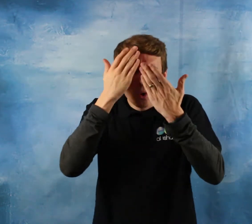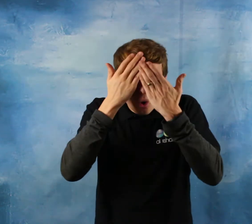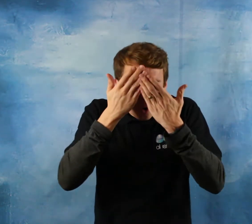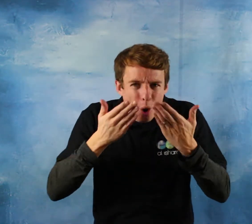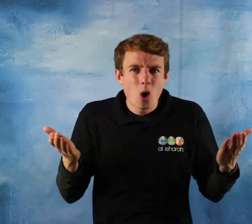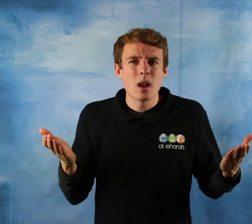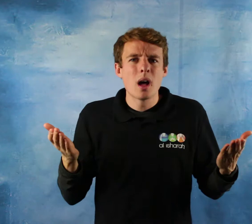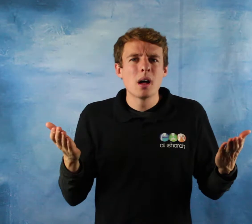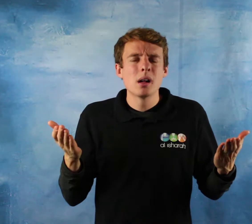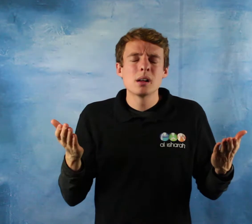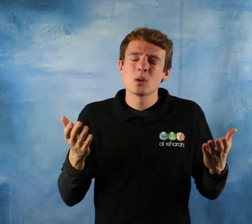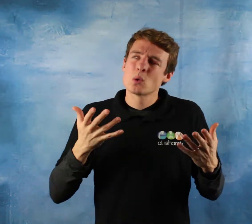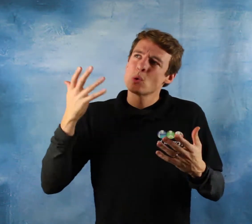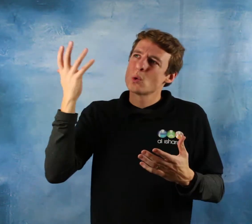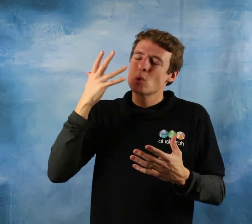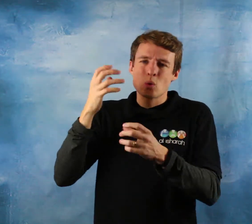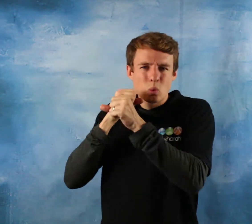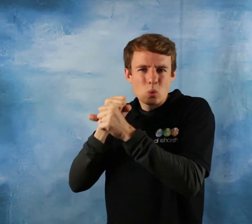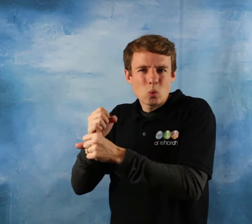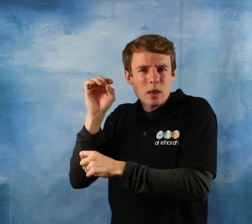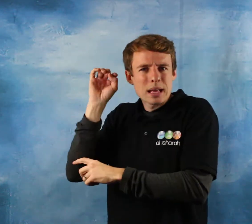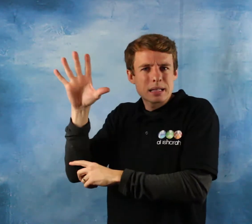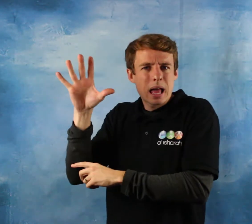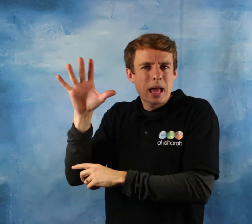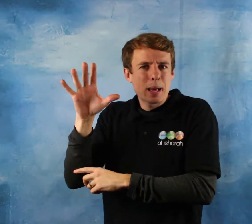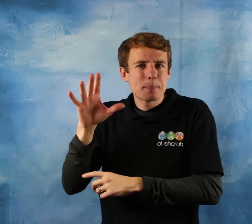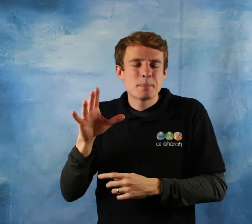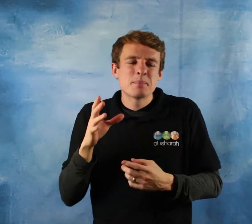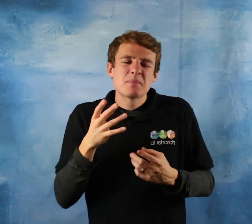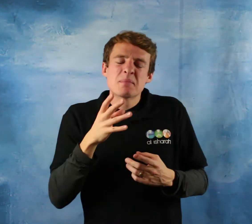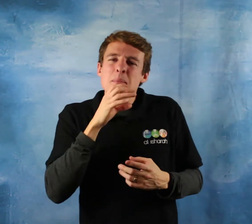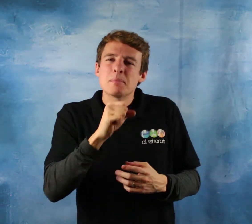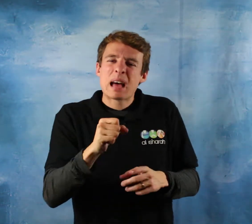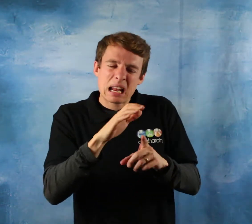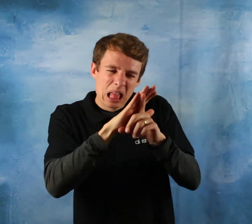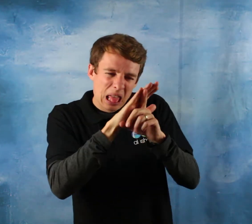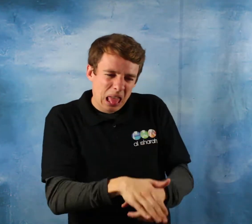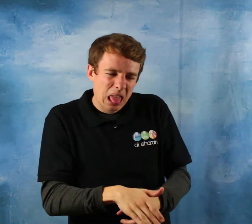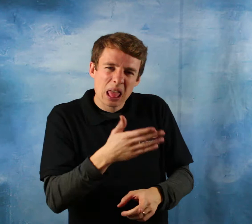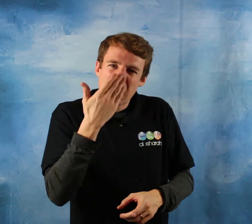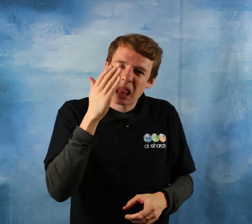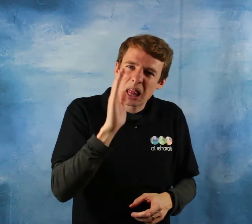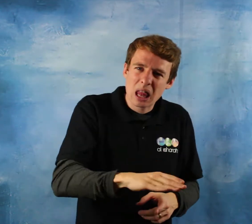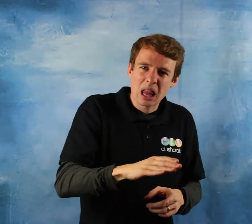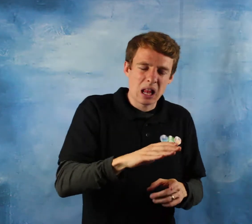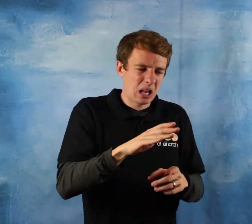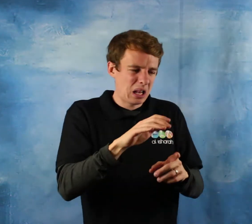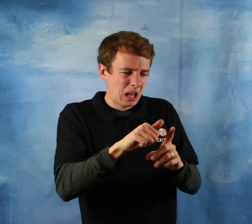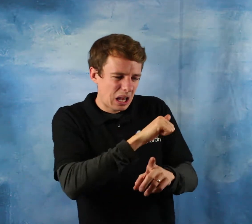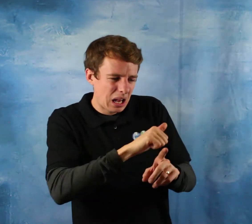humiliates women and degrades them so let us ask ourselves are we honorable men